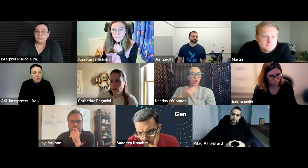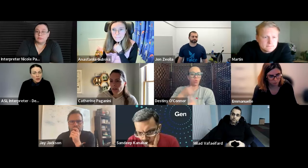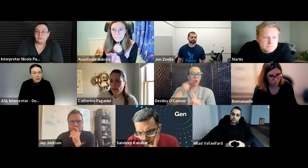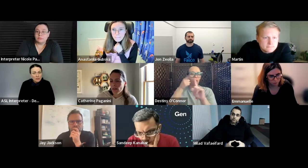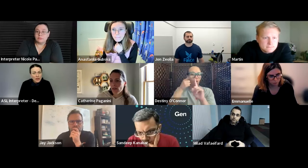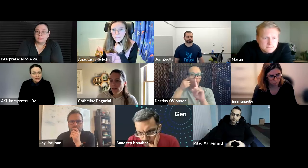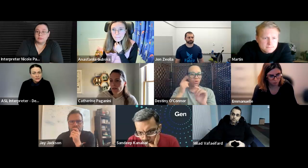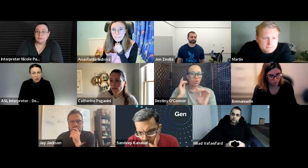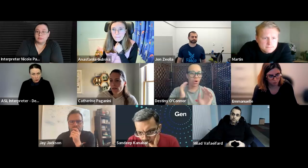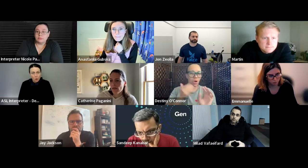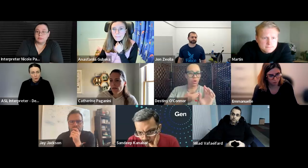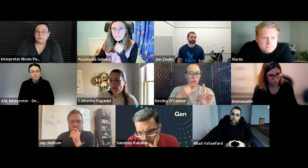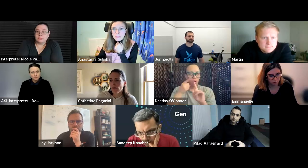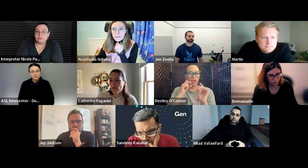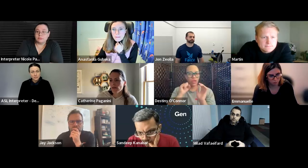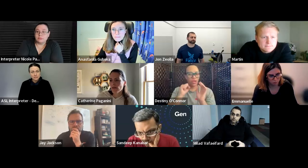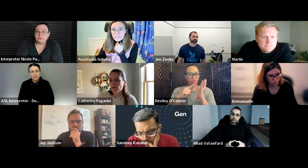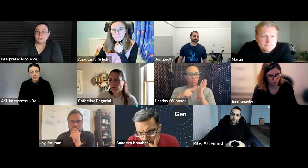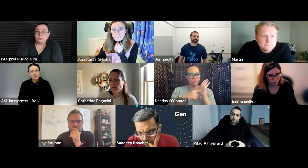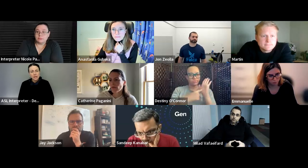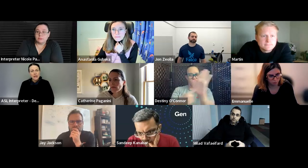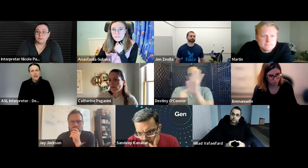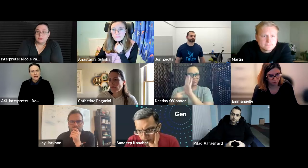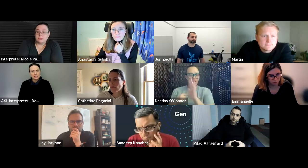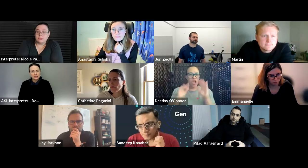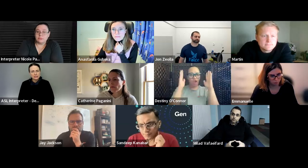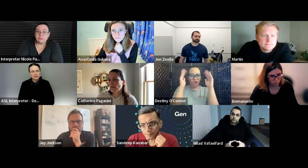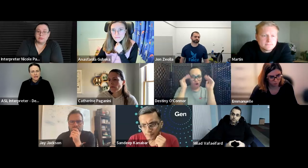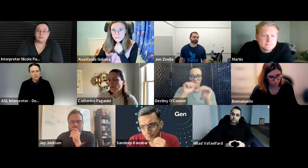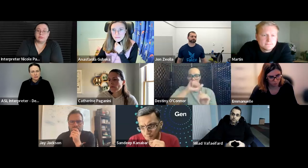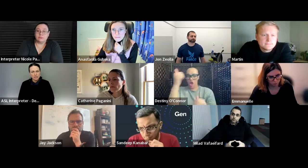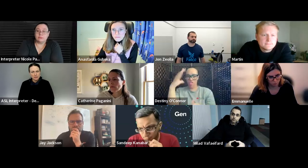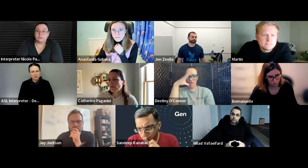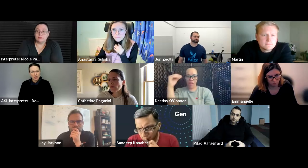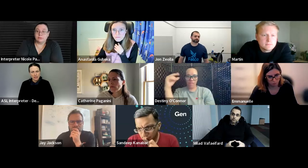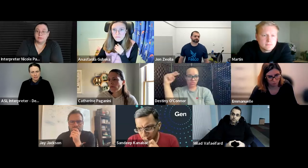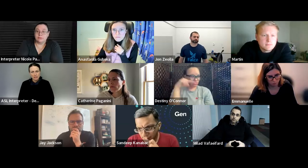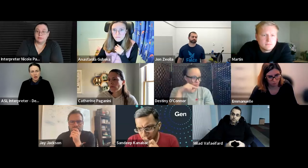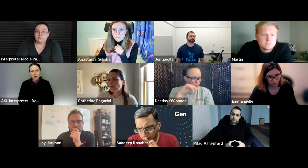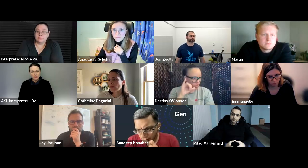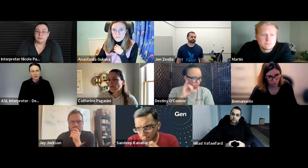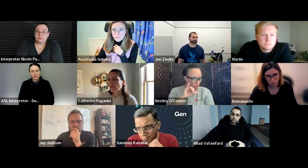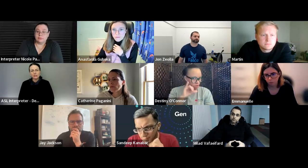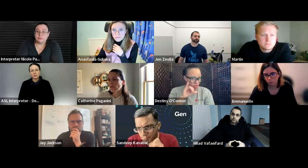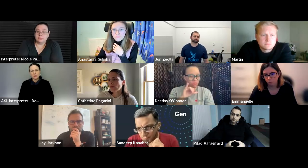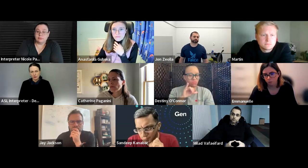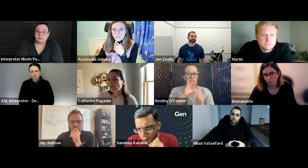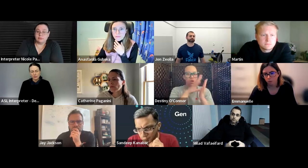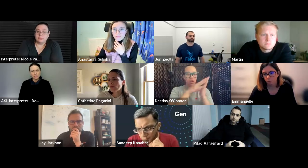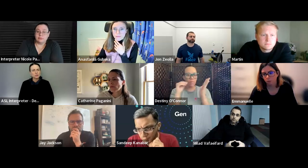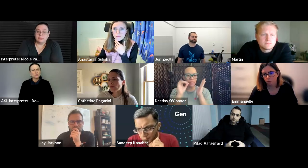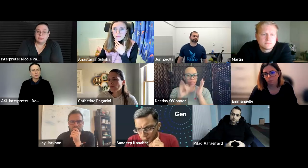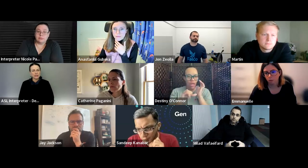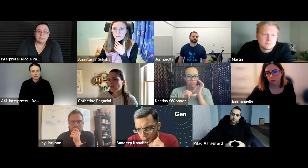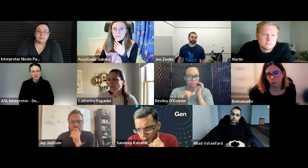well that's our goal destiny's saying and that is to demonstrate hopefully to other